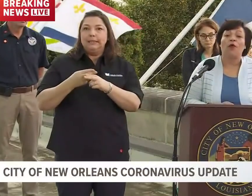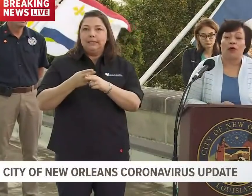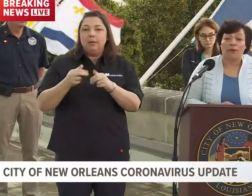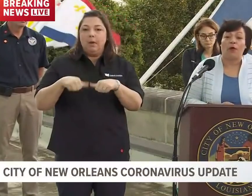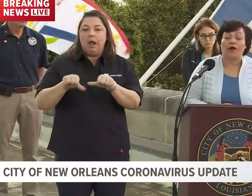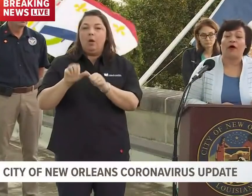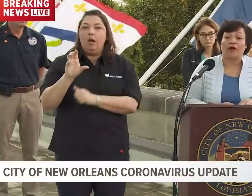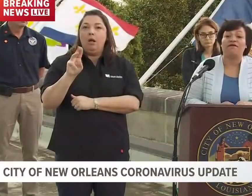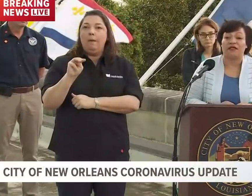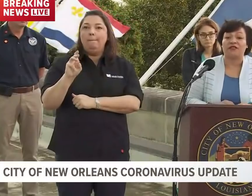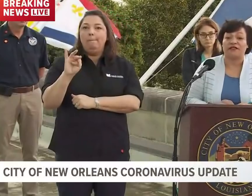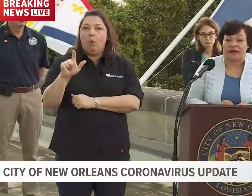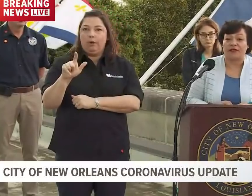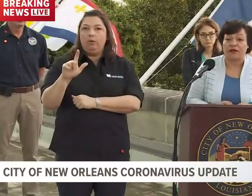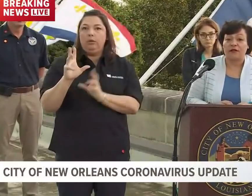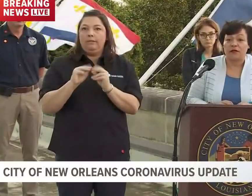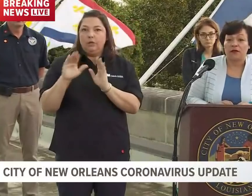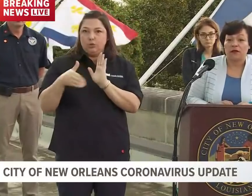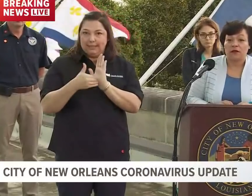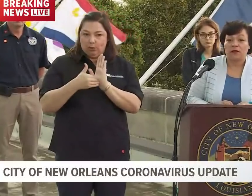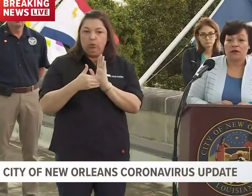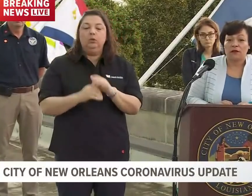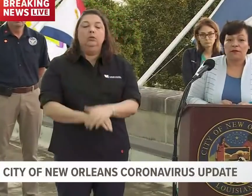the Morial Convention Center.